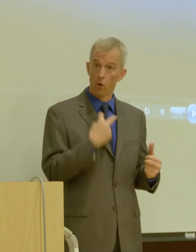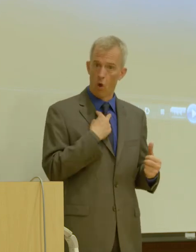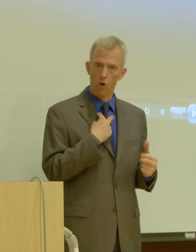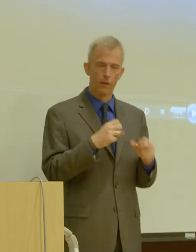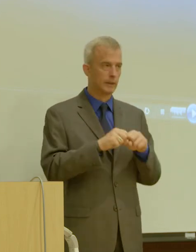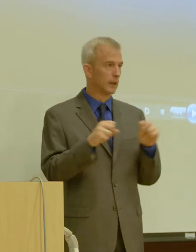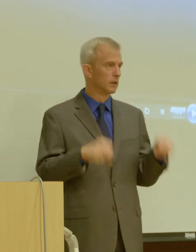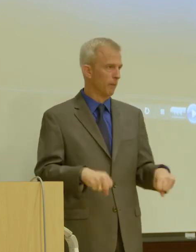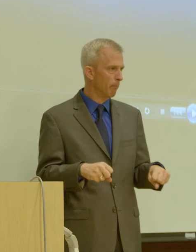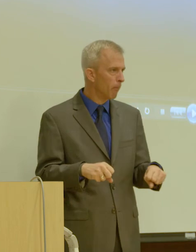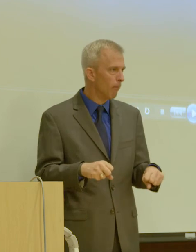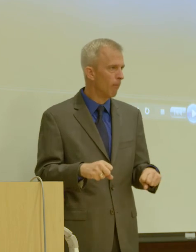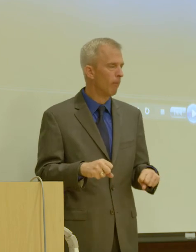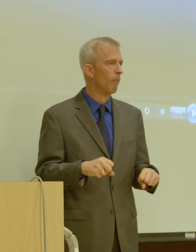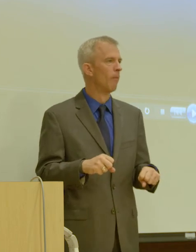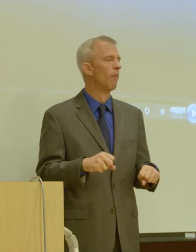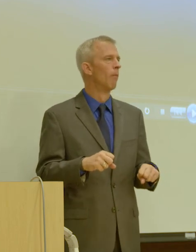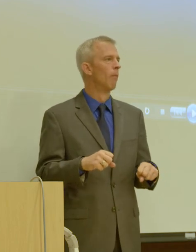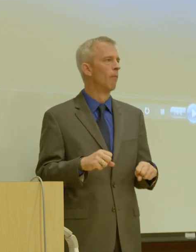really make it, uh,